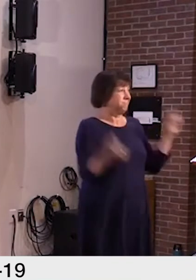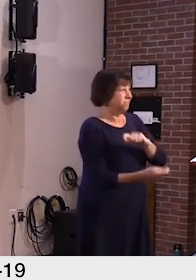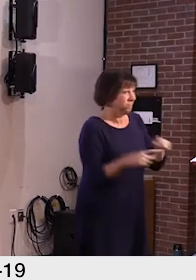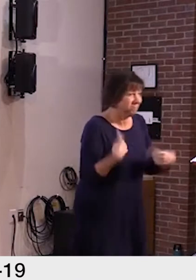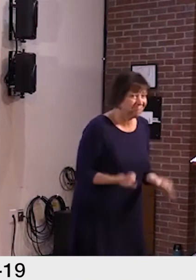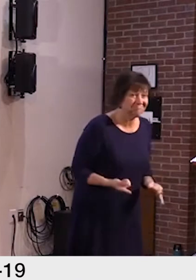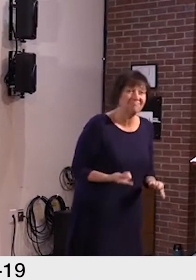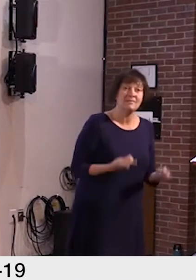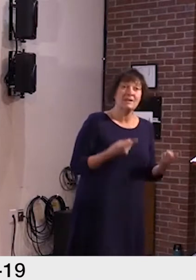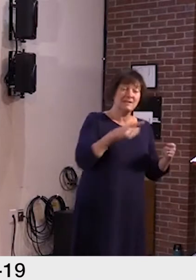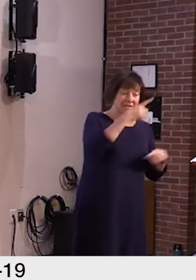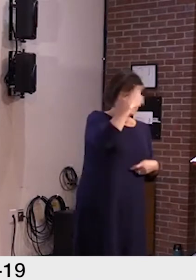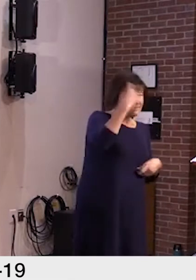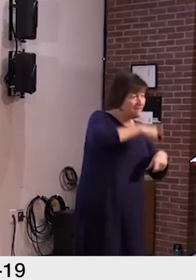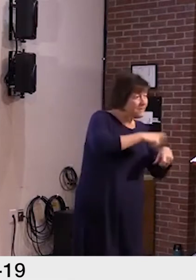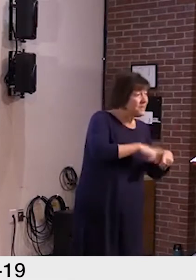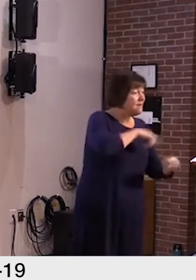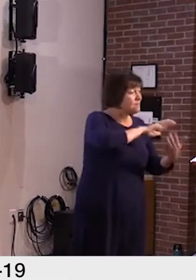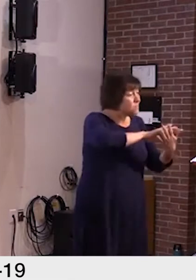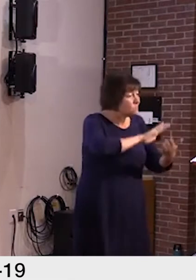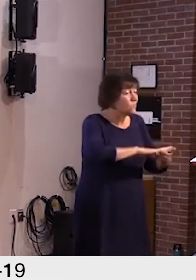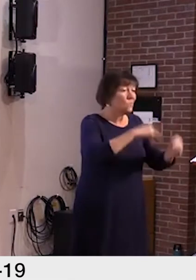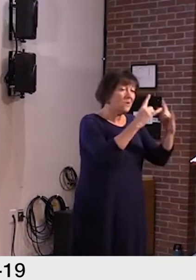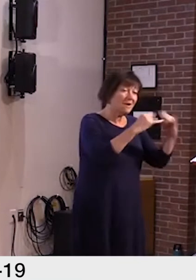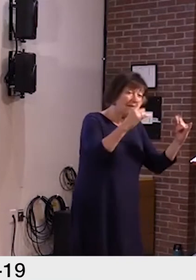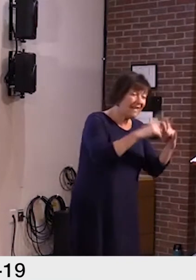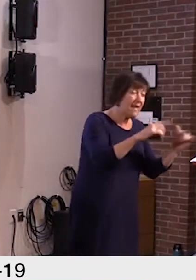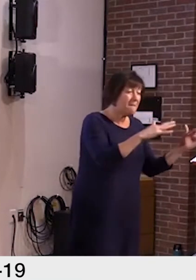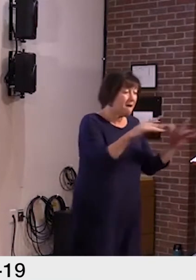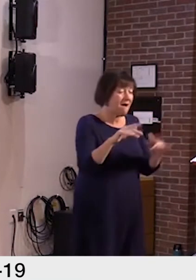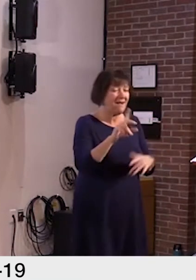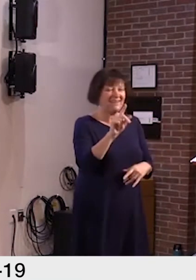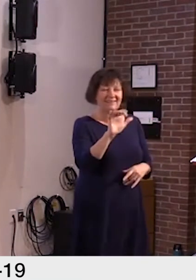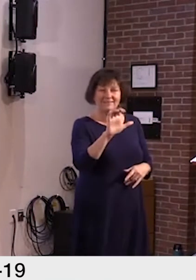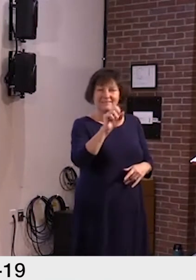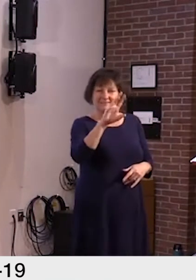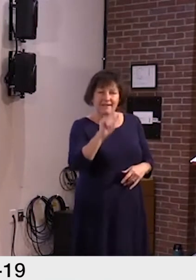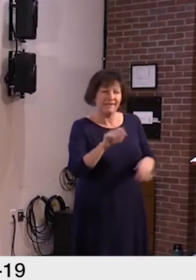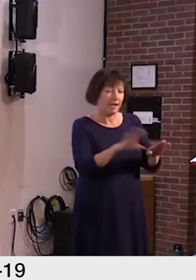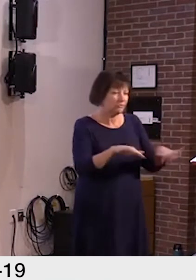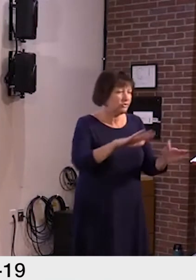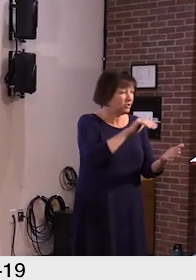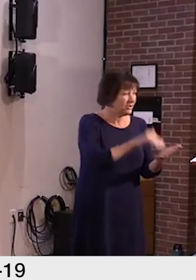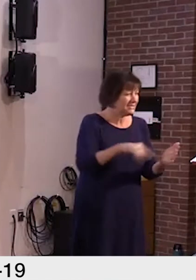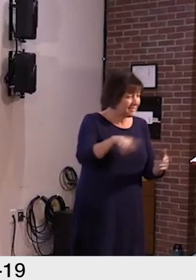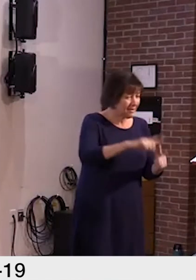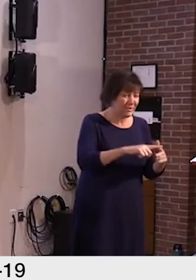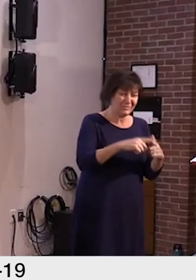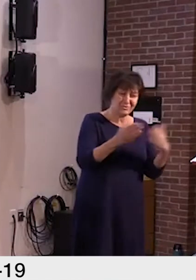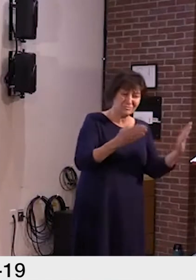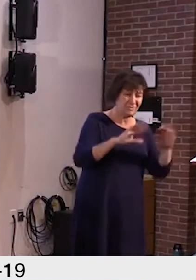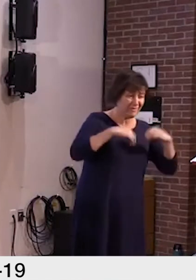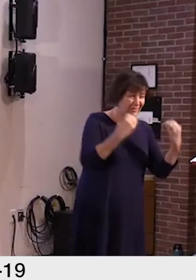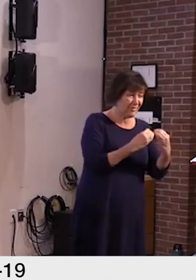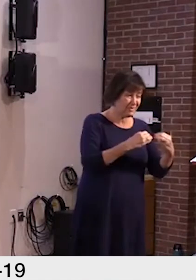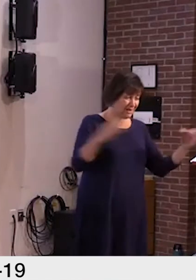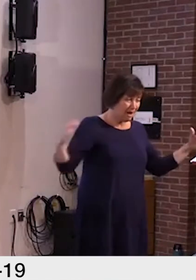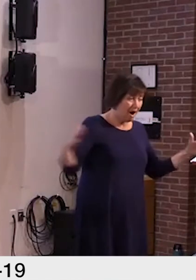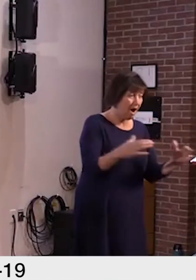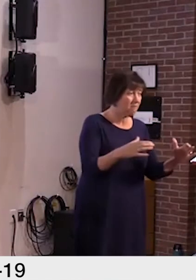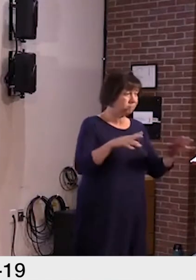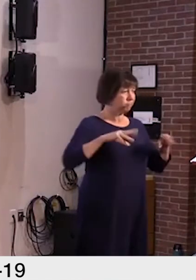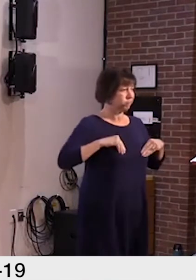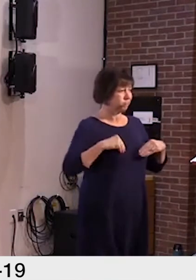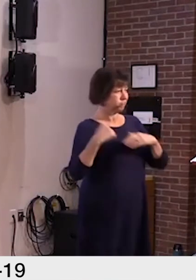departments, the child care centers, and the youth serving organizations who have stepped forward to respond to